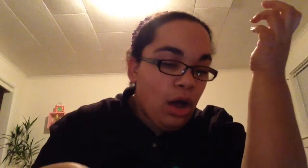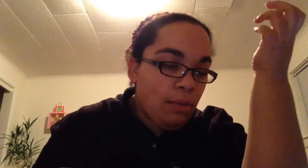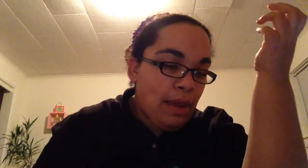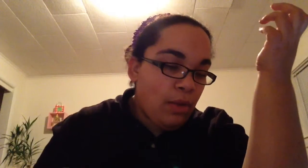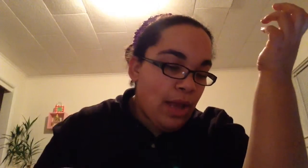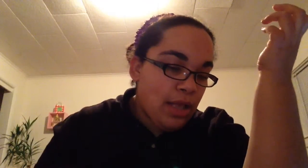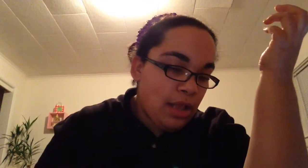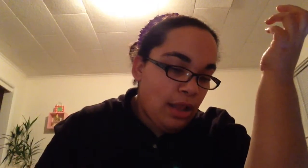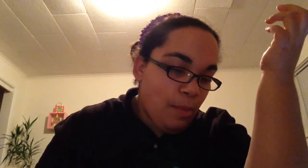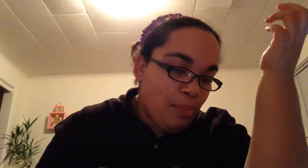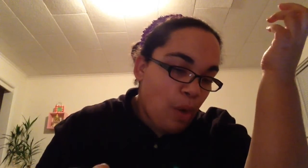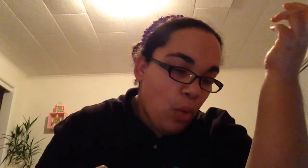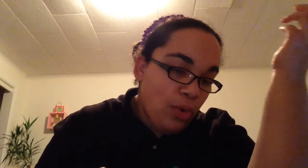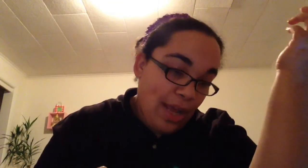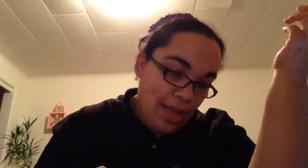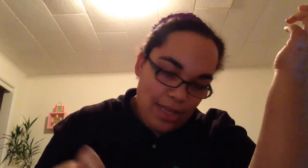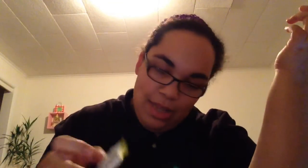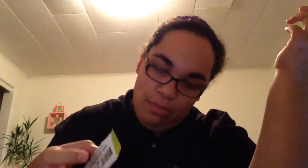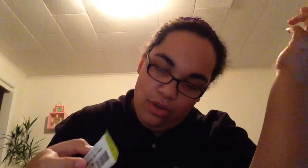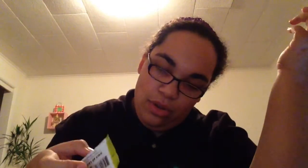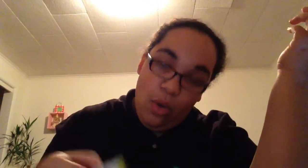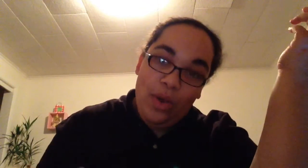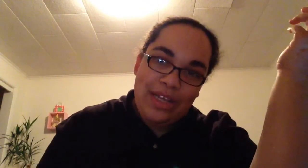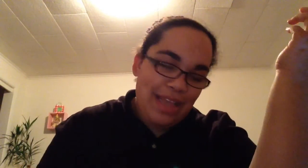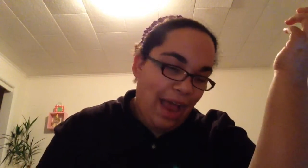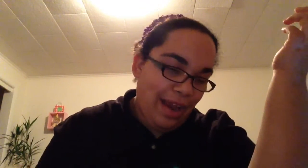Um, anyways, and then the bonus, I'm so excited,